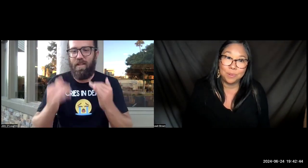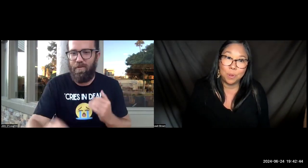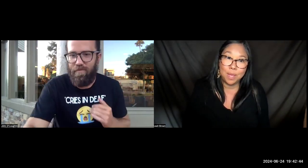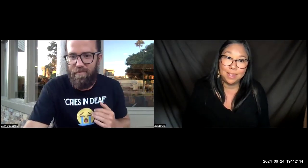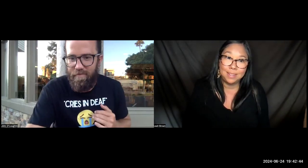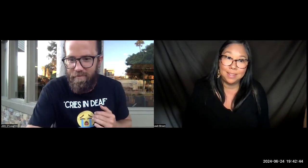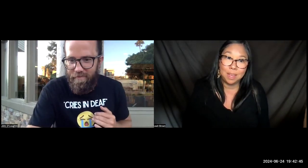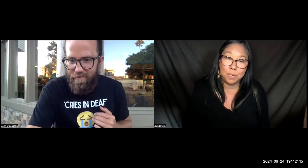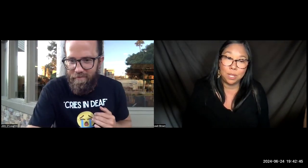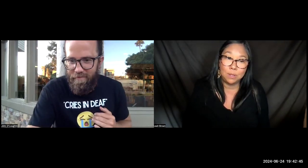Okay. Now I'm going to close.